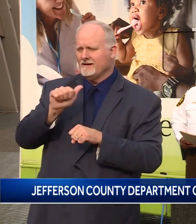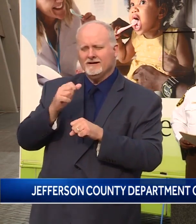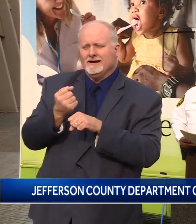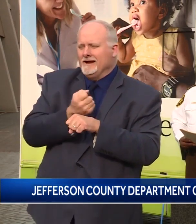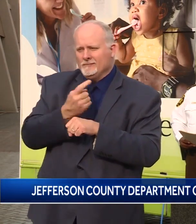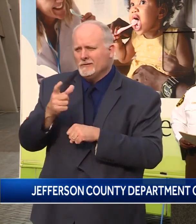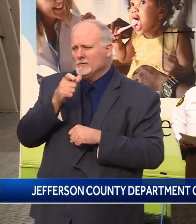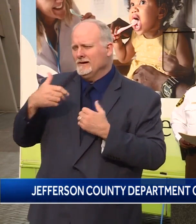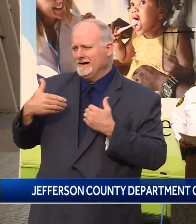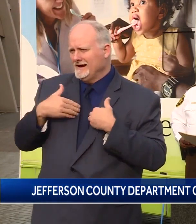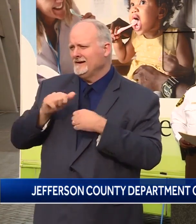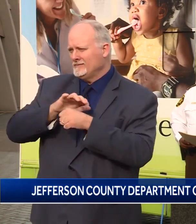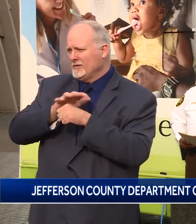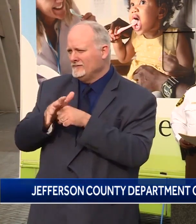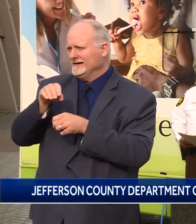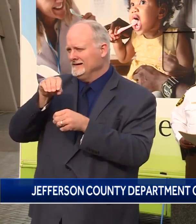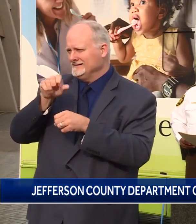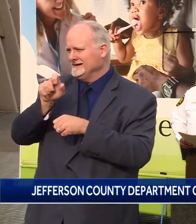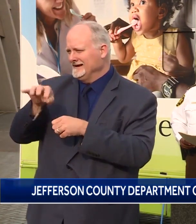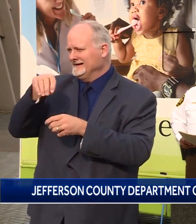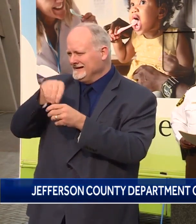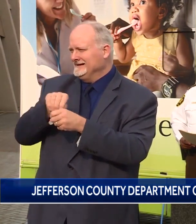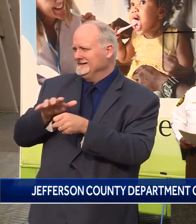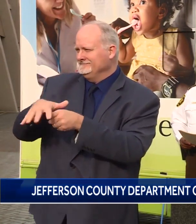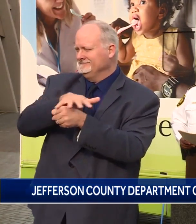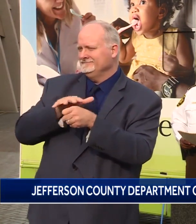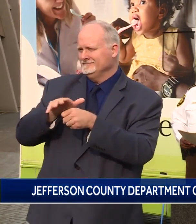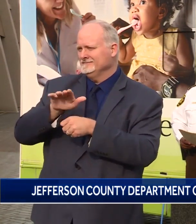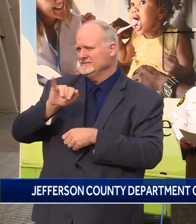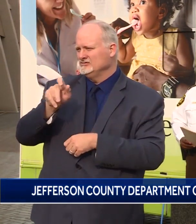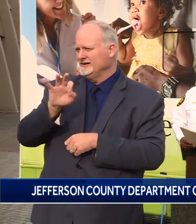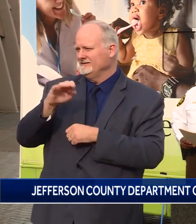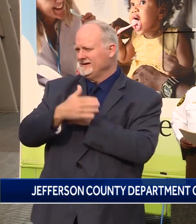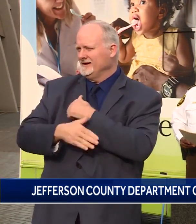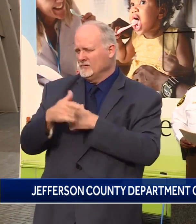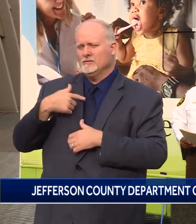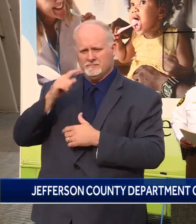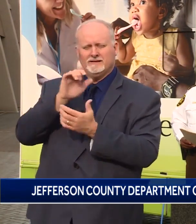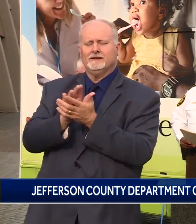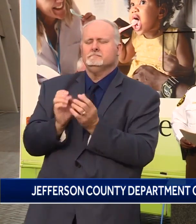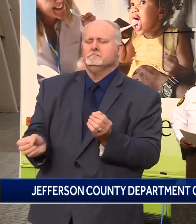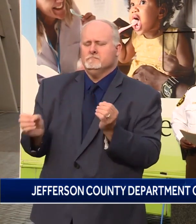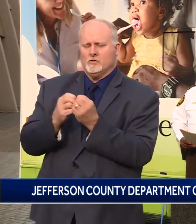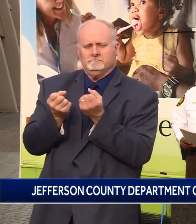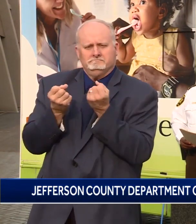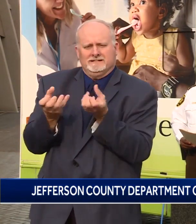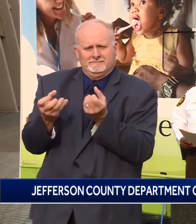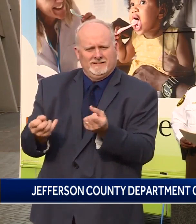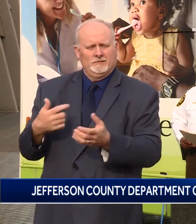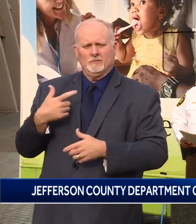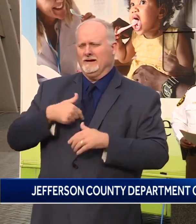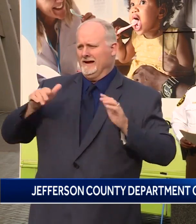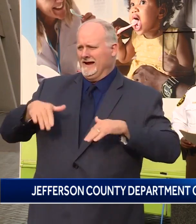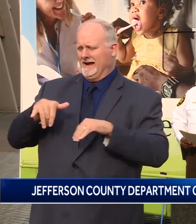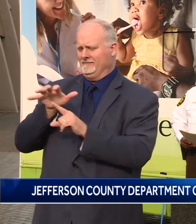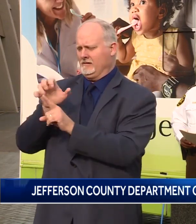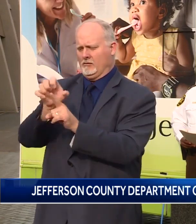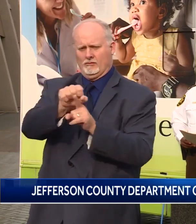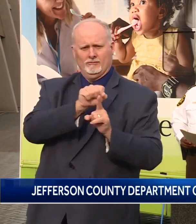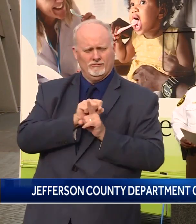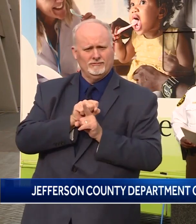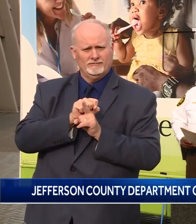what is actually going on in our community. We believe there are many, many more cases that we have not detected.